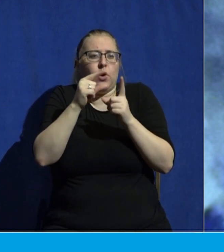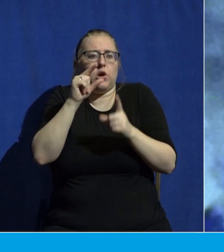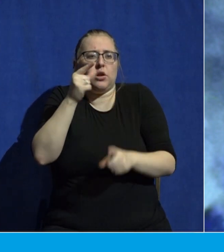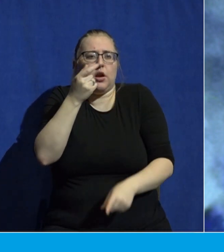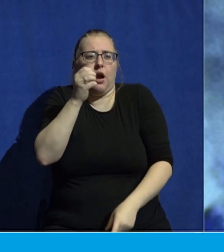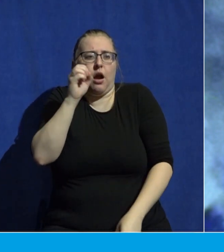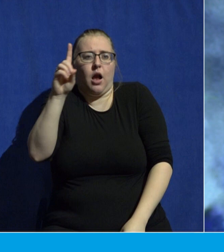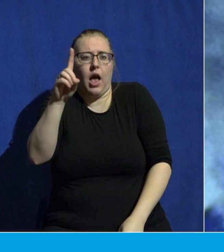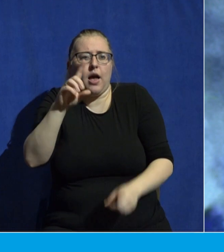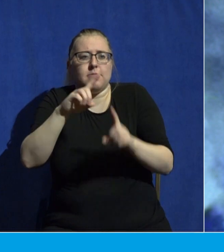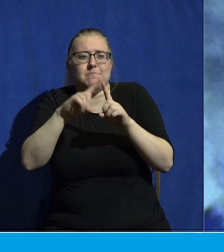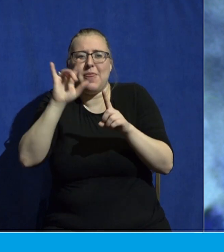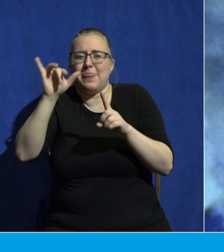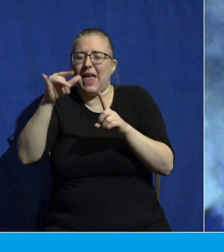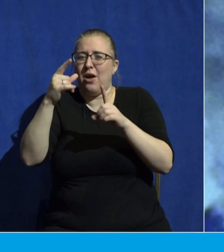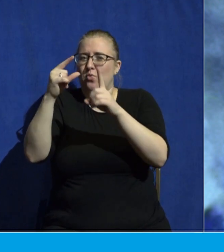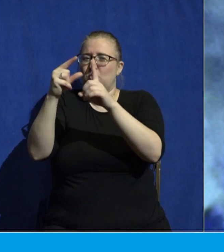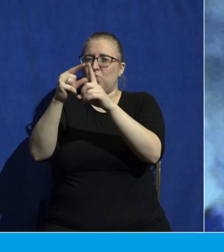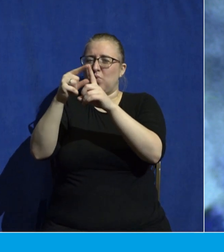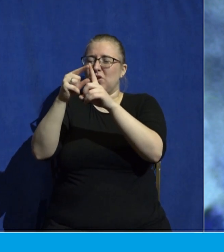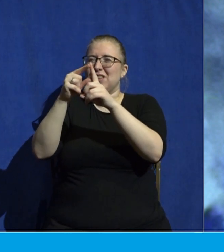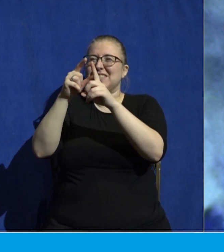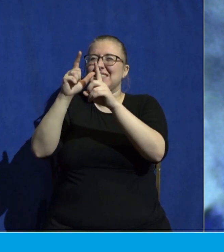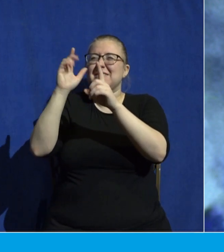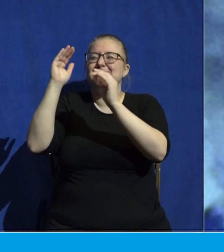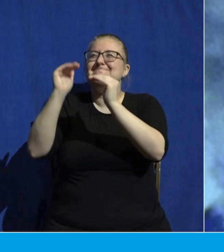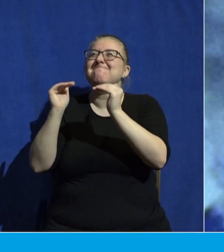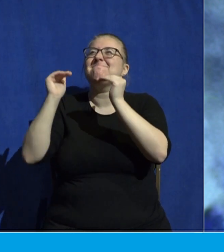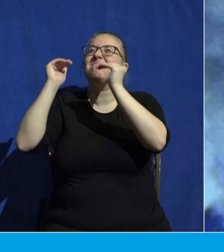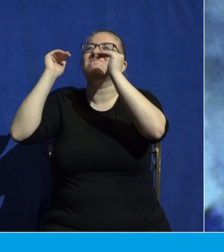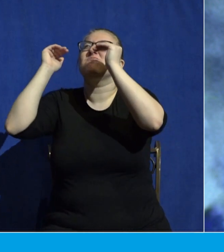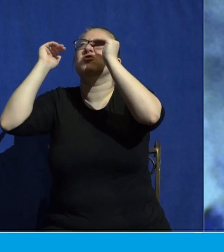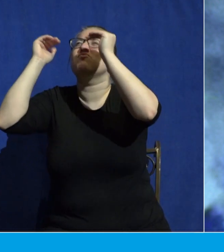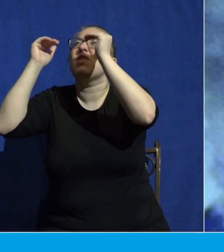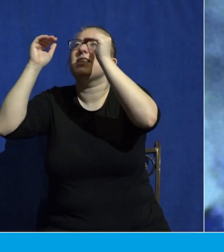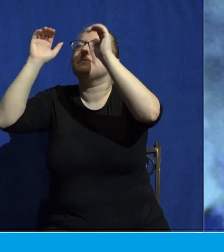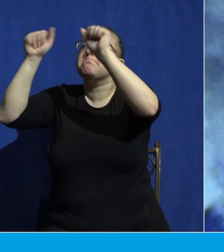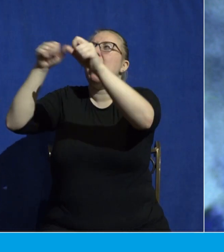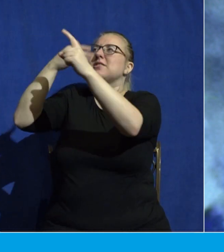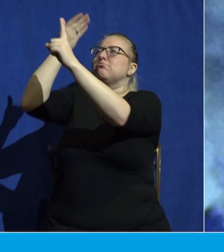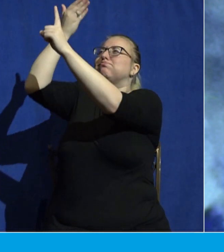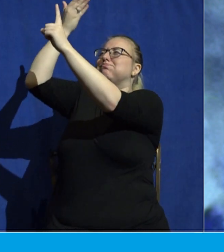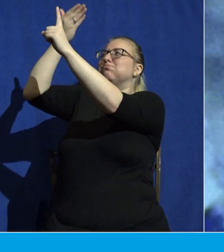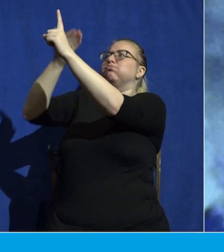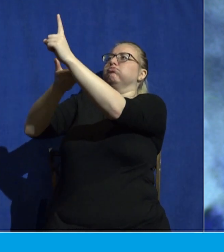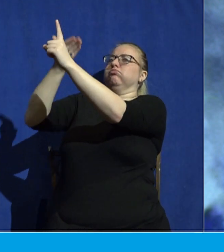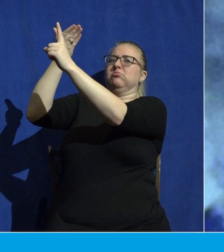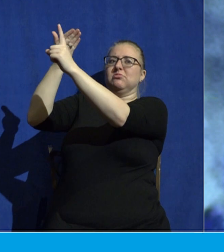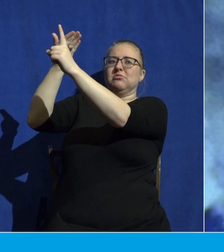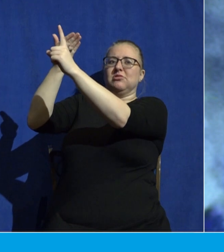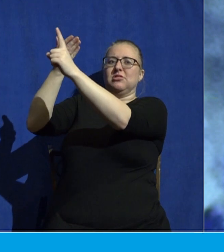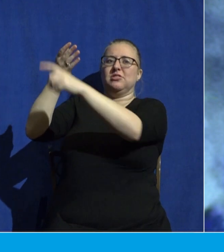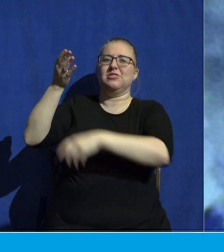imaginable being. For God so loved the world.